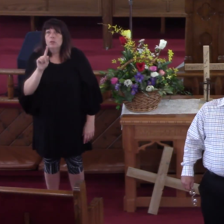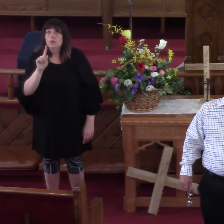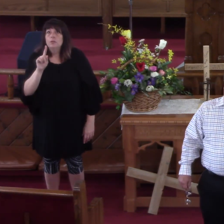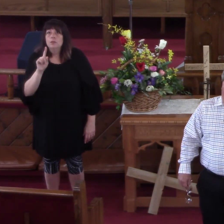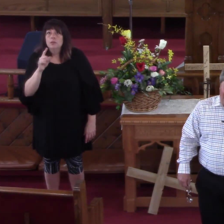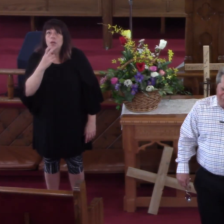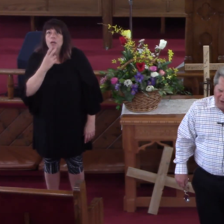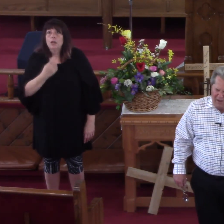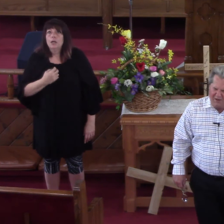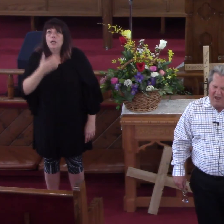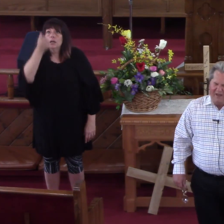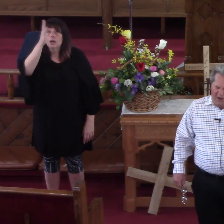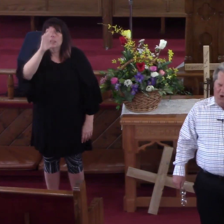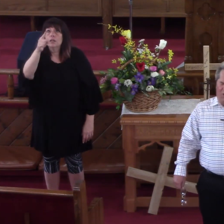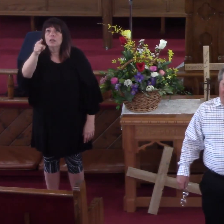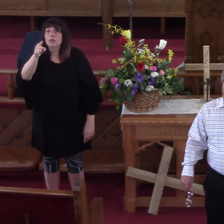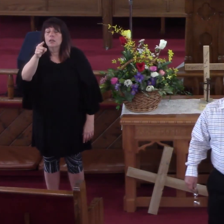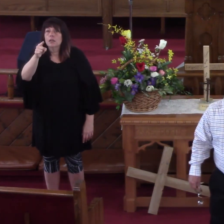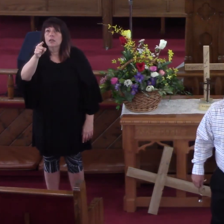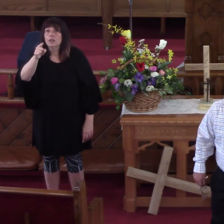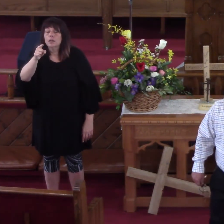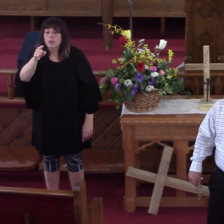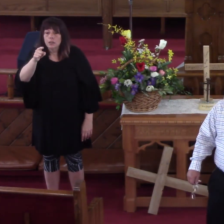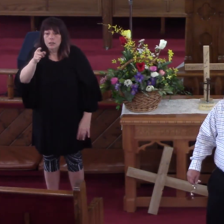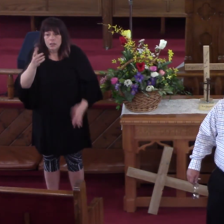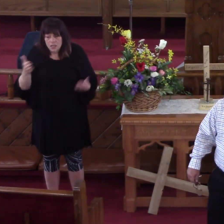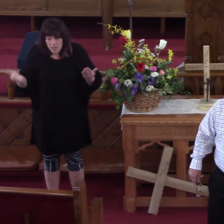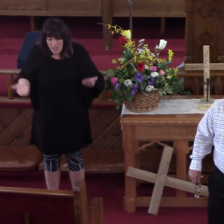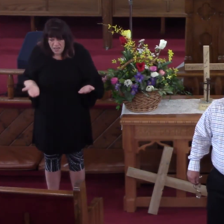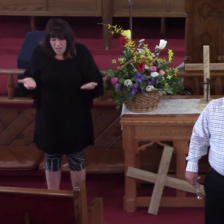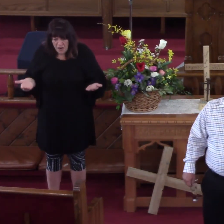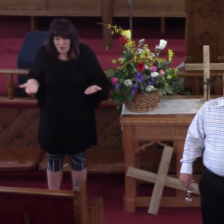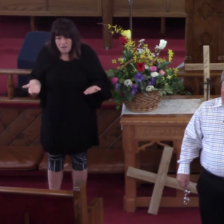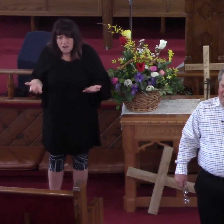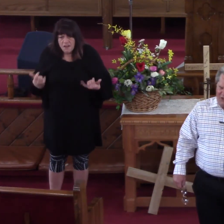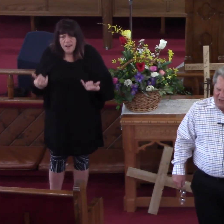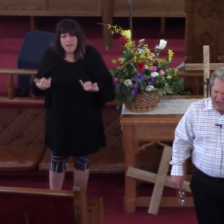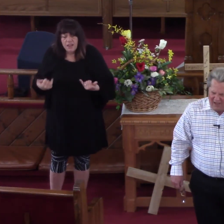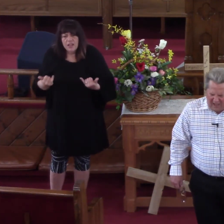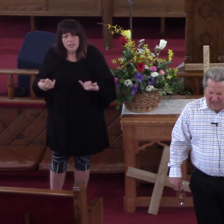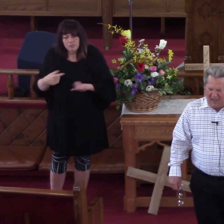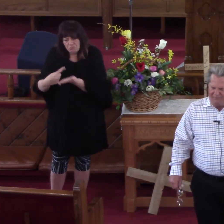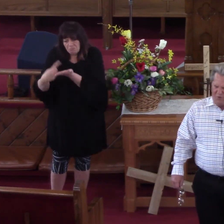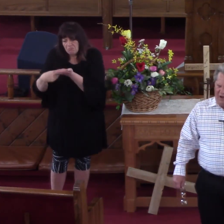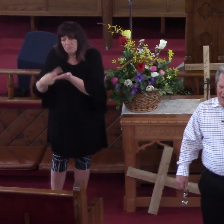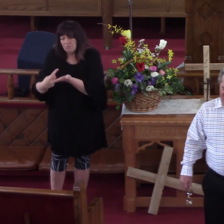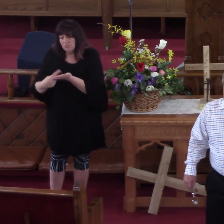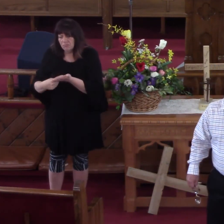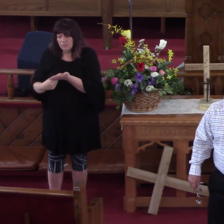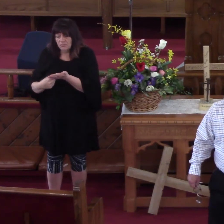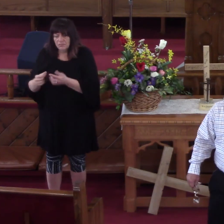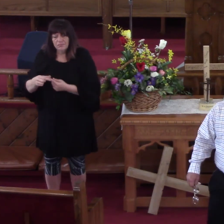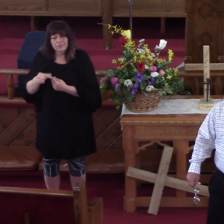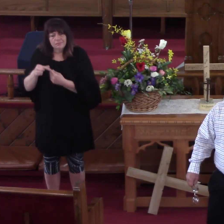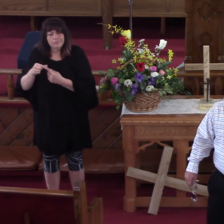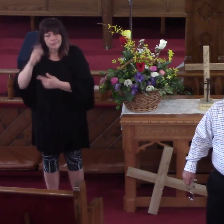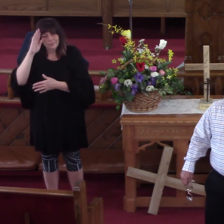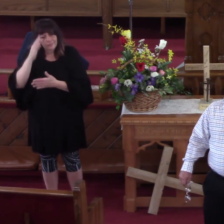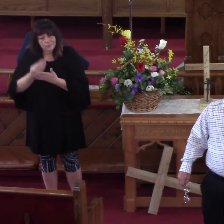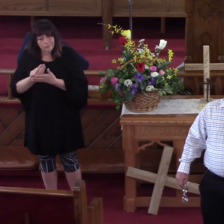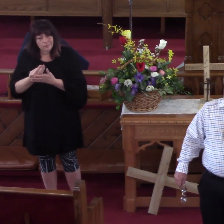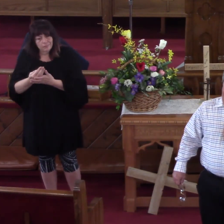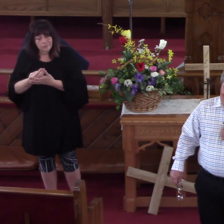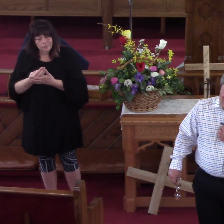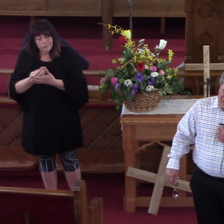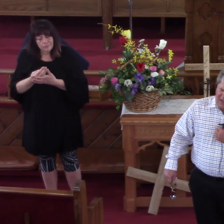I Thought My Friend Here We Go With The Prodigal Son My Friend As He After Some Days He